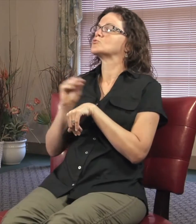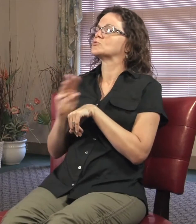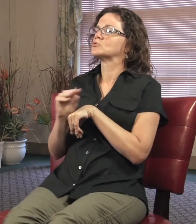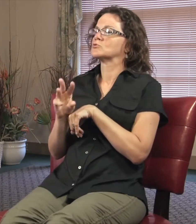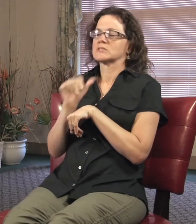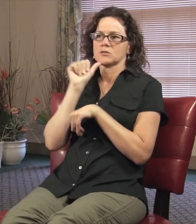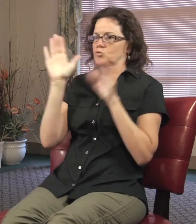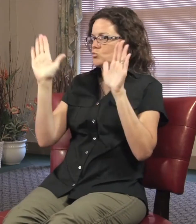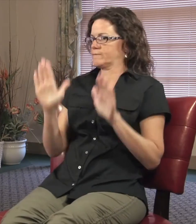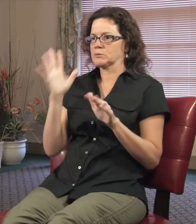to counseling. It was not a good experience.